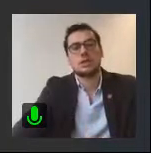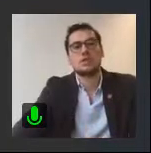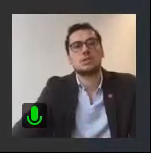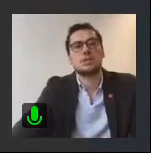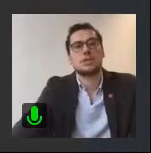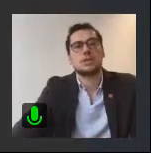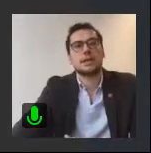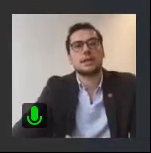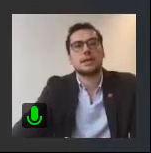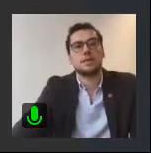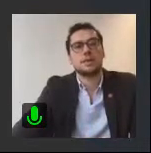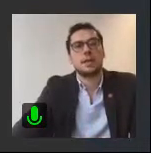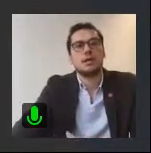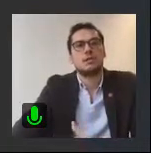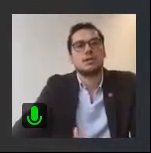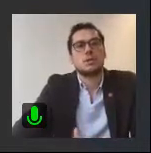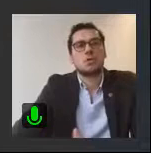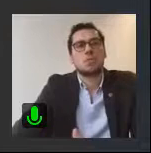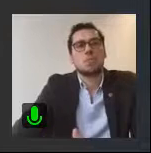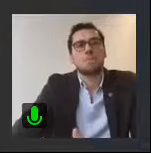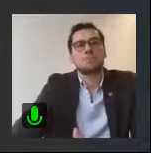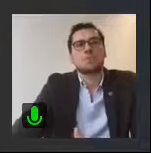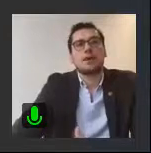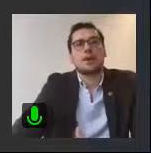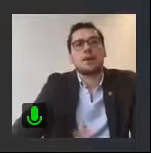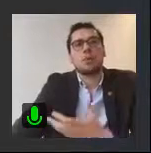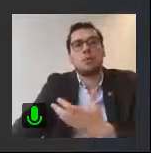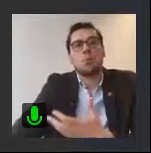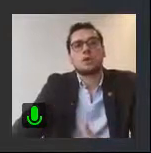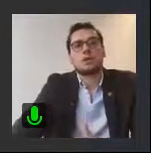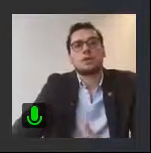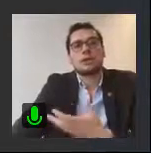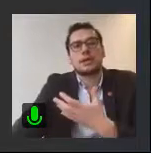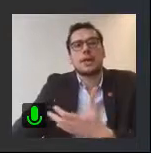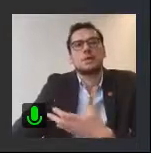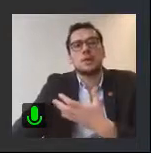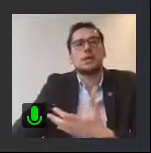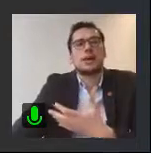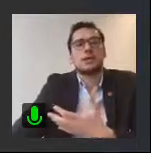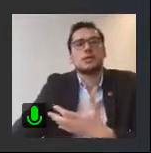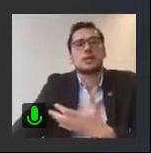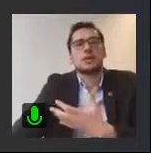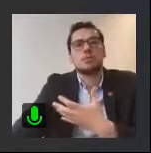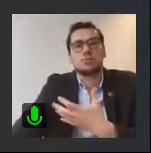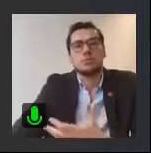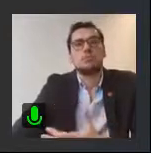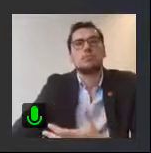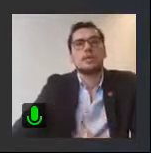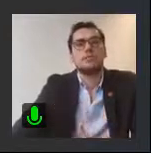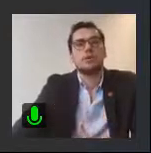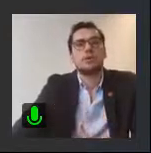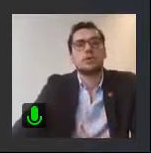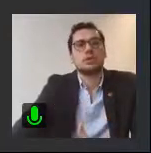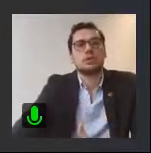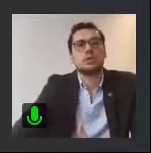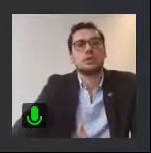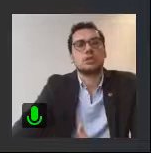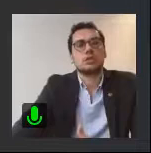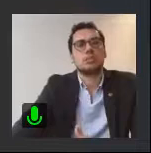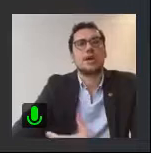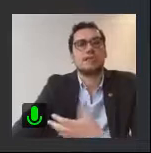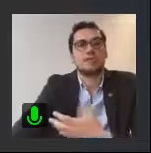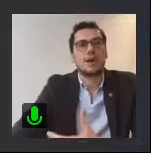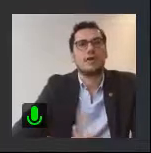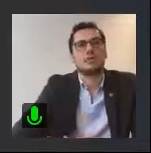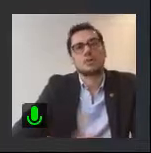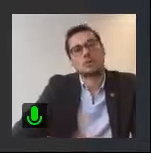immediately clear. So, what can we actually improve living conditions in